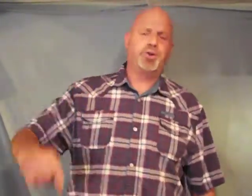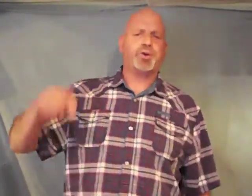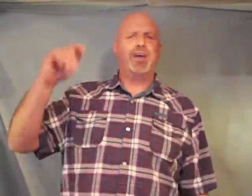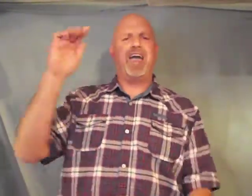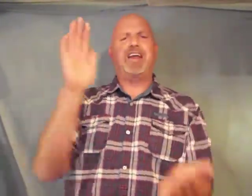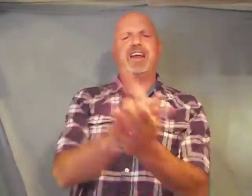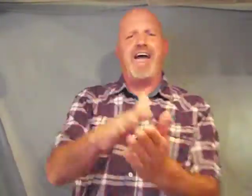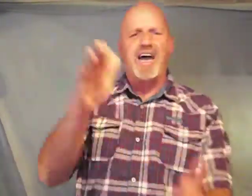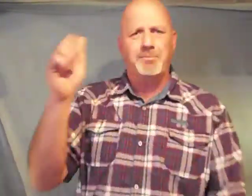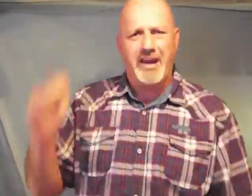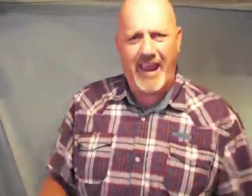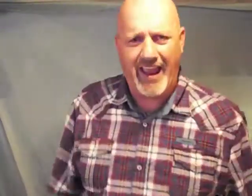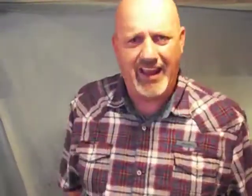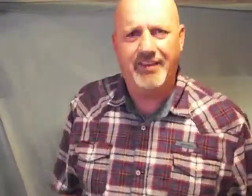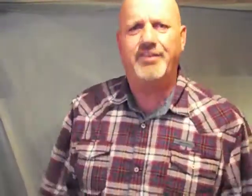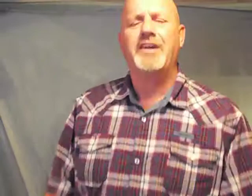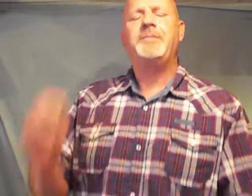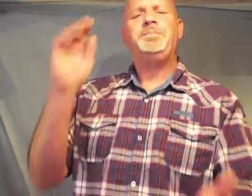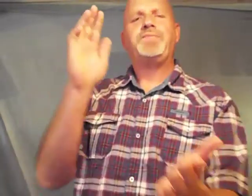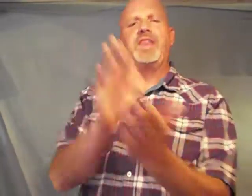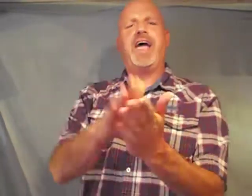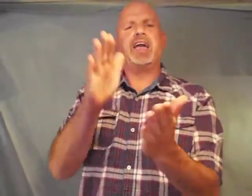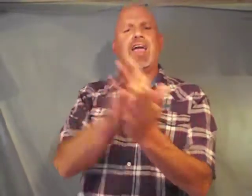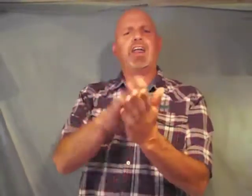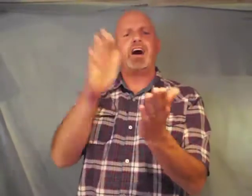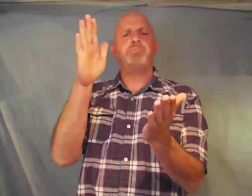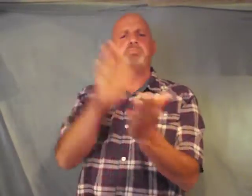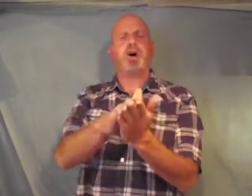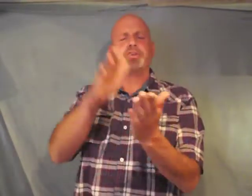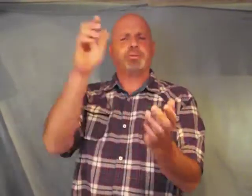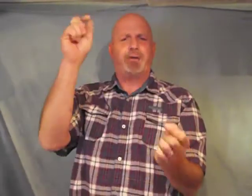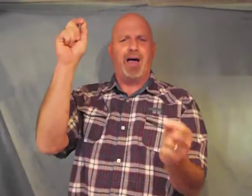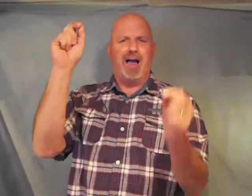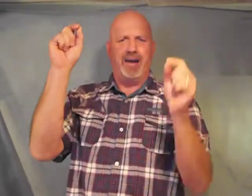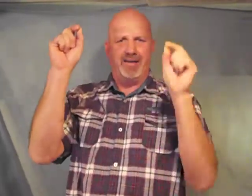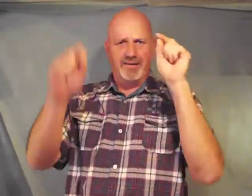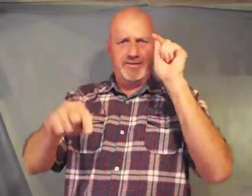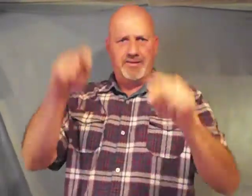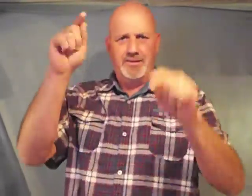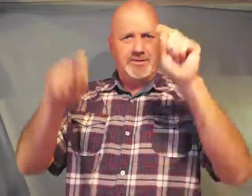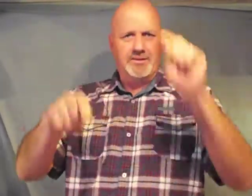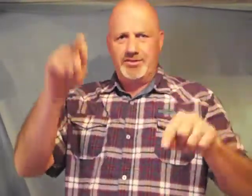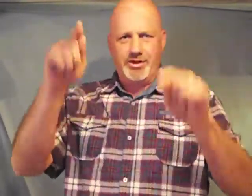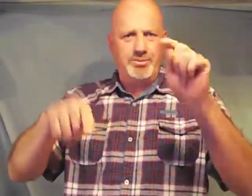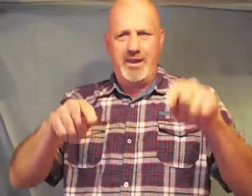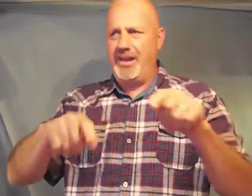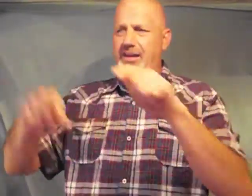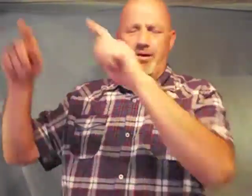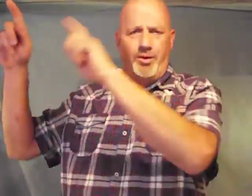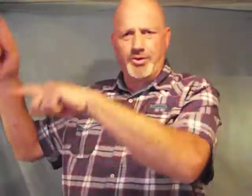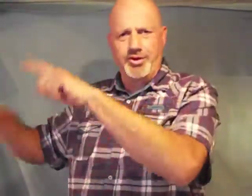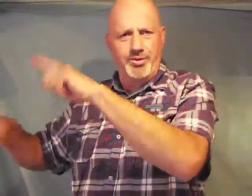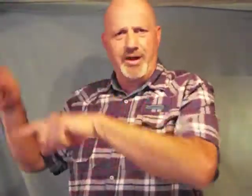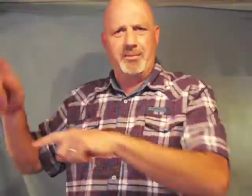created Adam and Eve they cannot multiply two men or two women